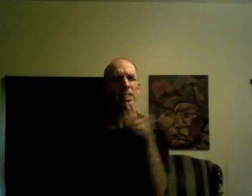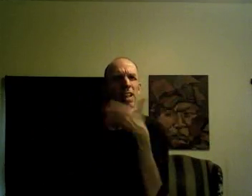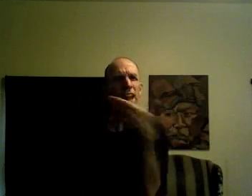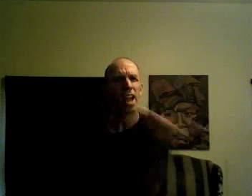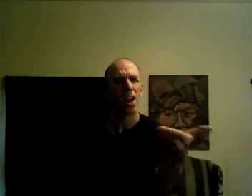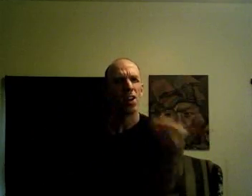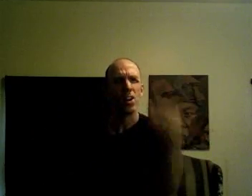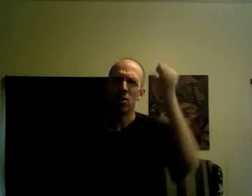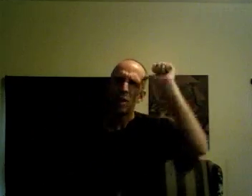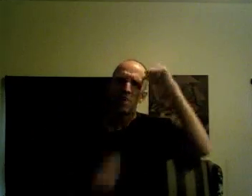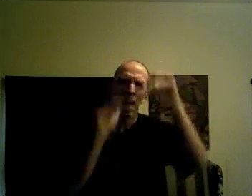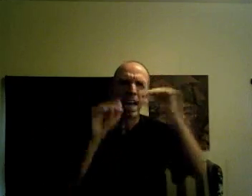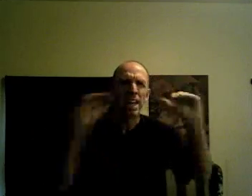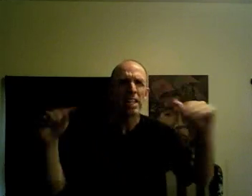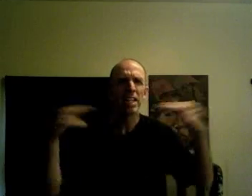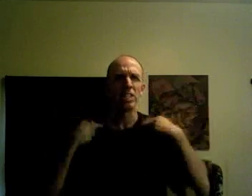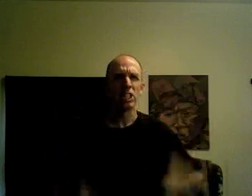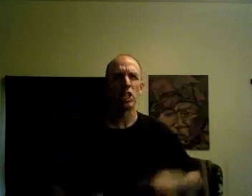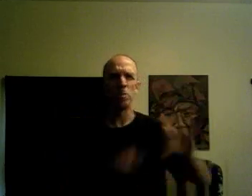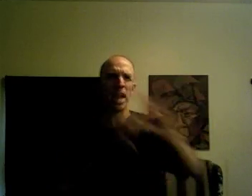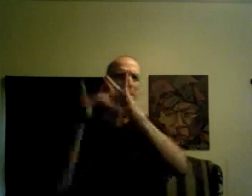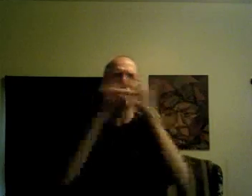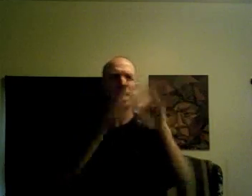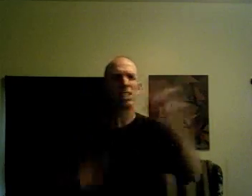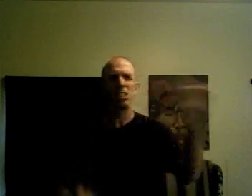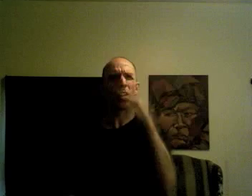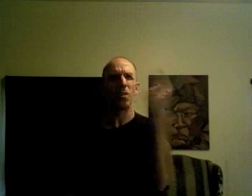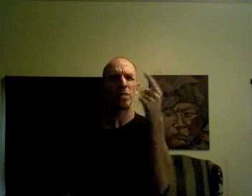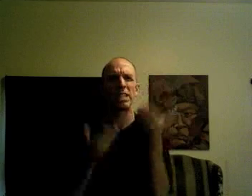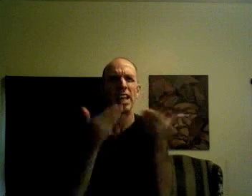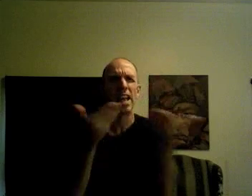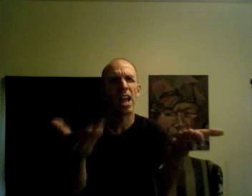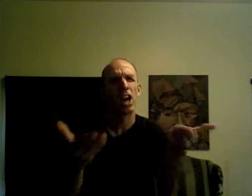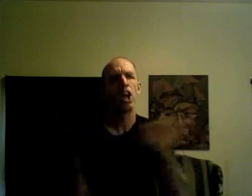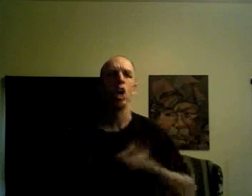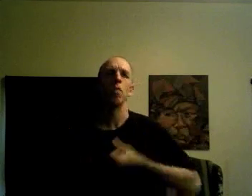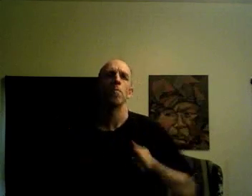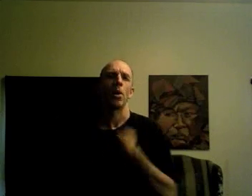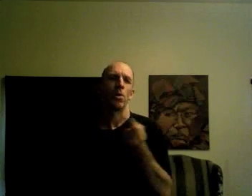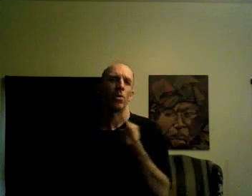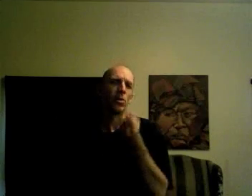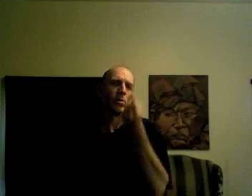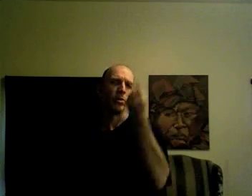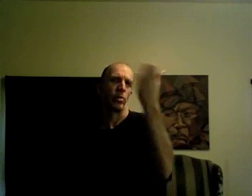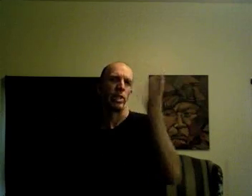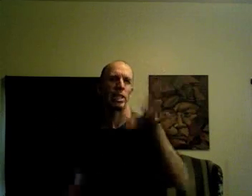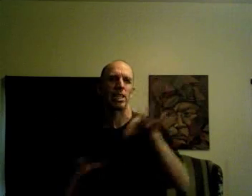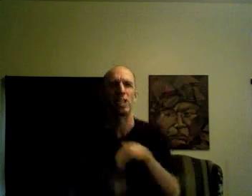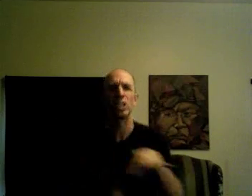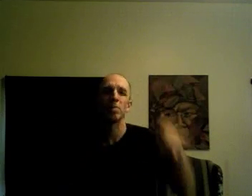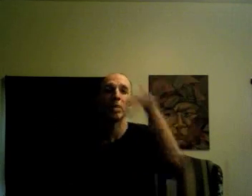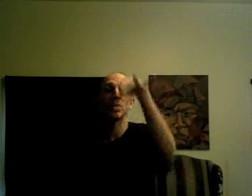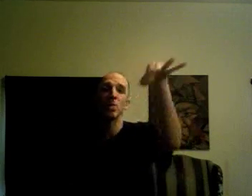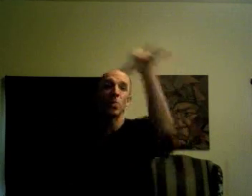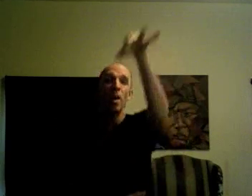there. Reminding us humanity is always there. Poetry is spiritual.